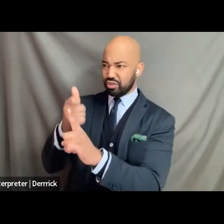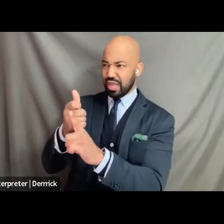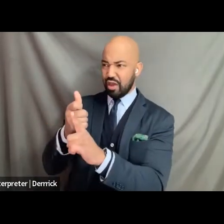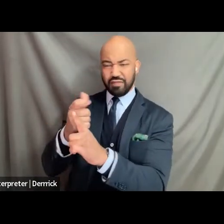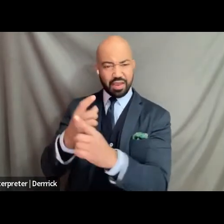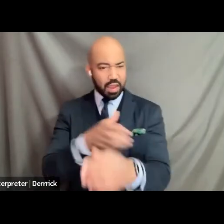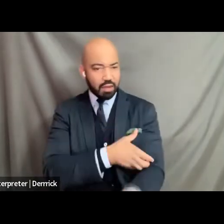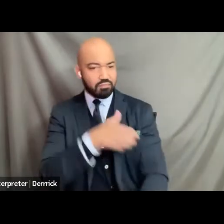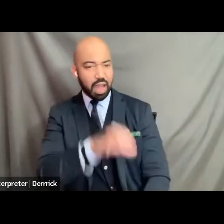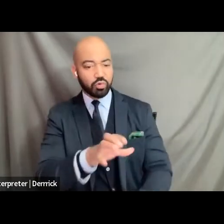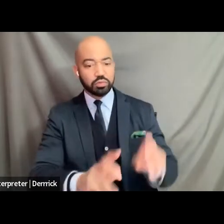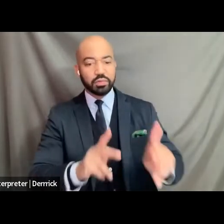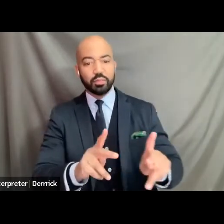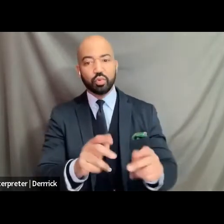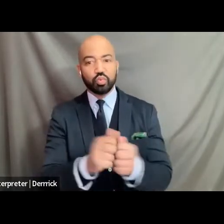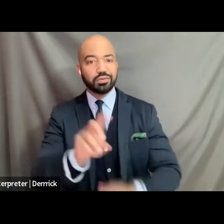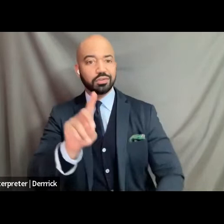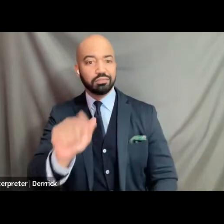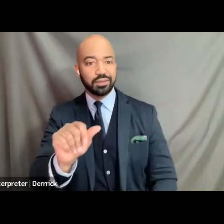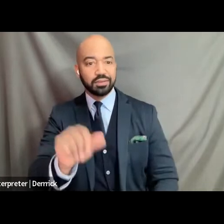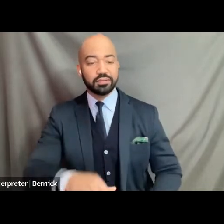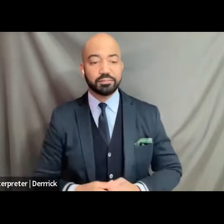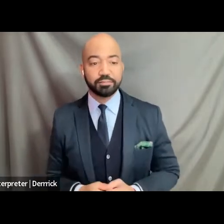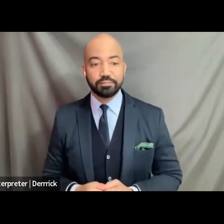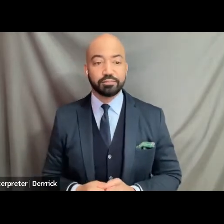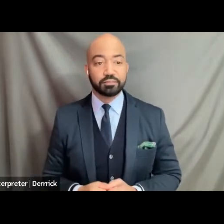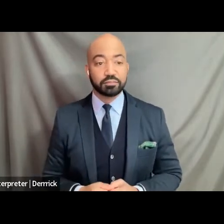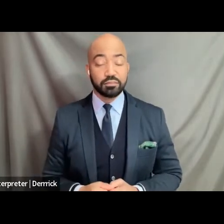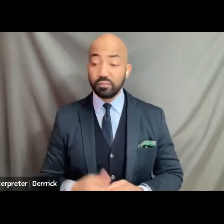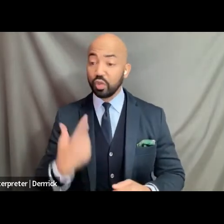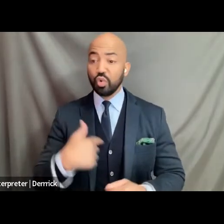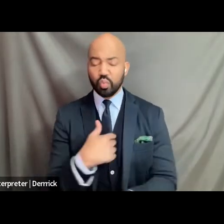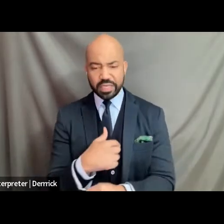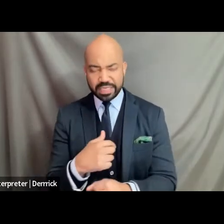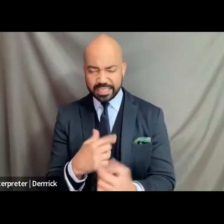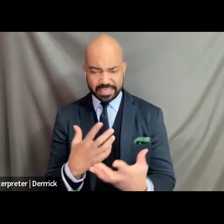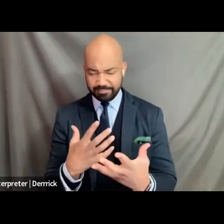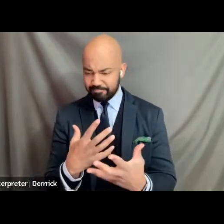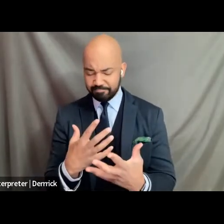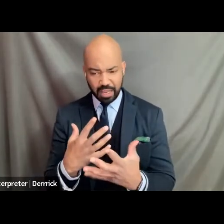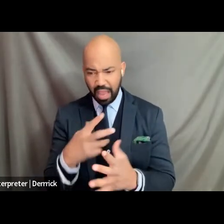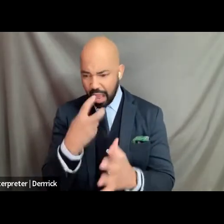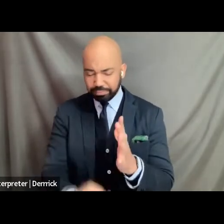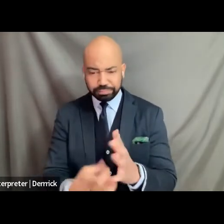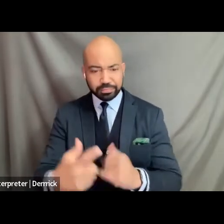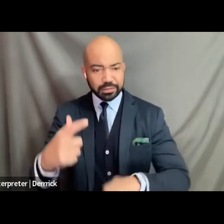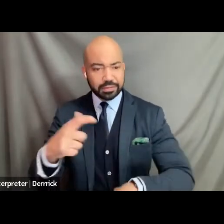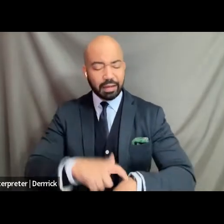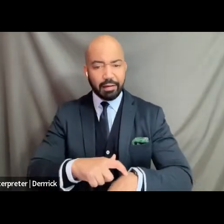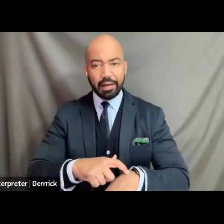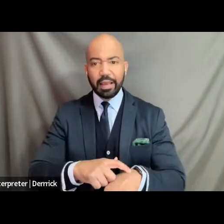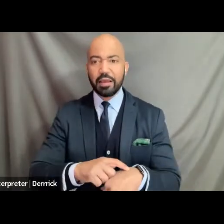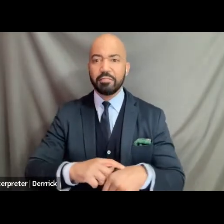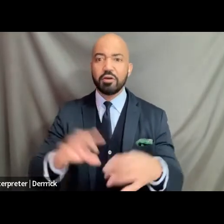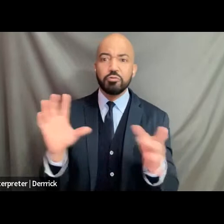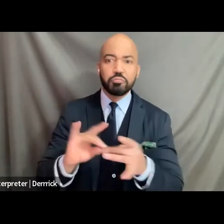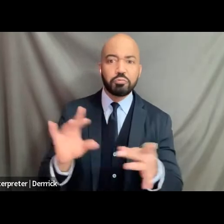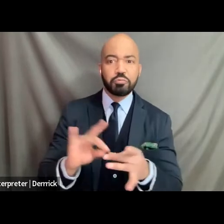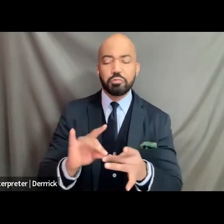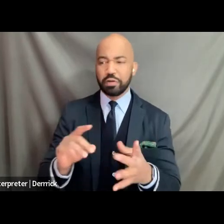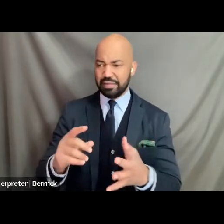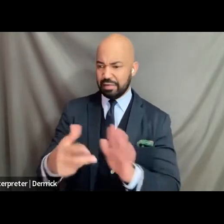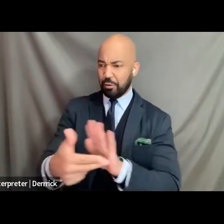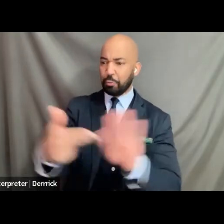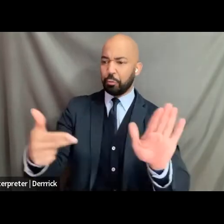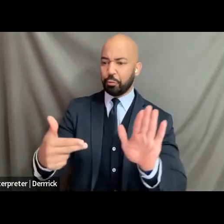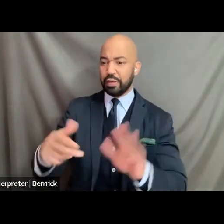disabled um you know as we know we we spend so much time othering you know our disability community in the